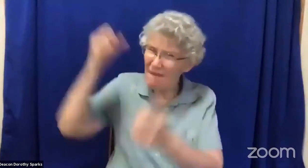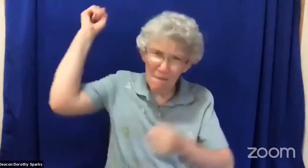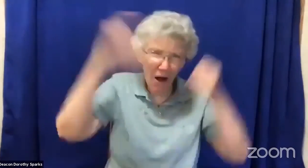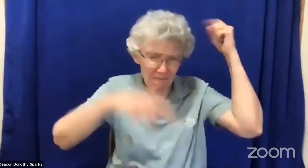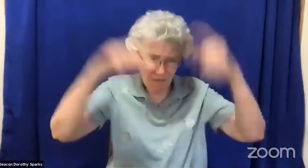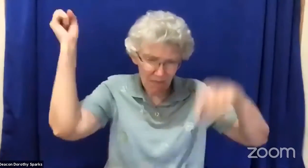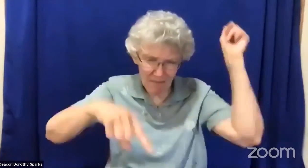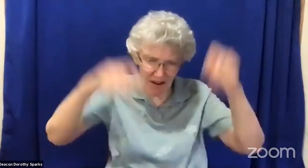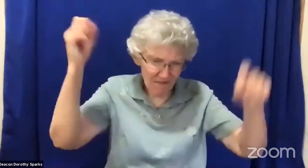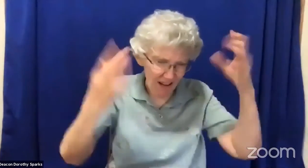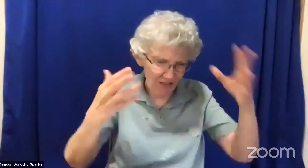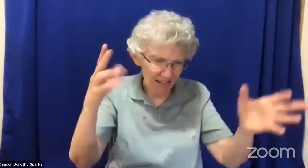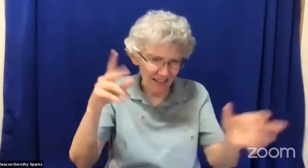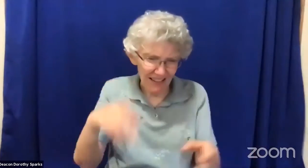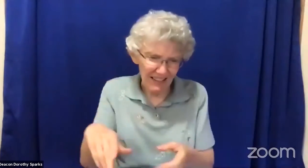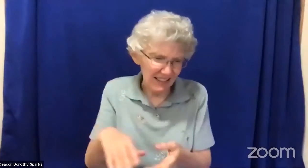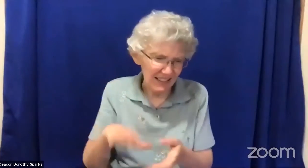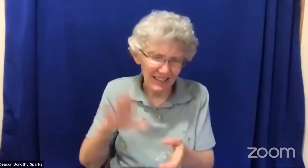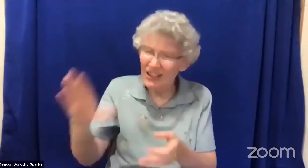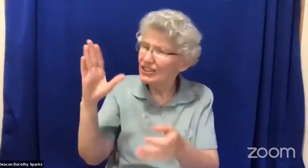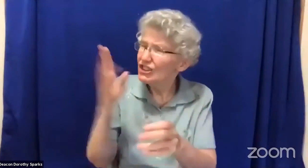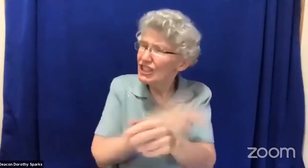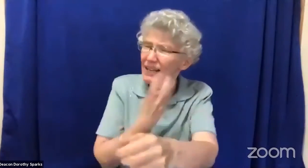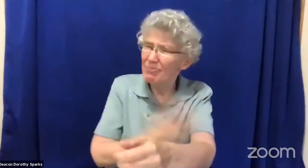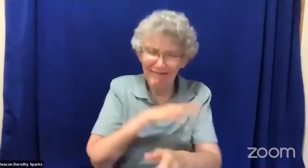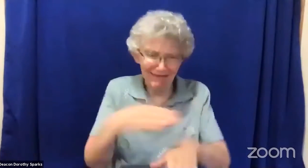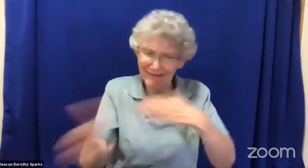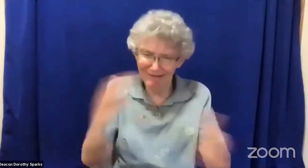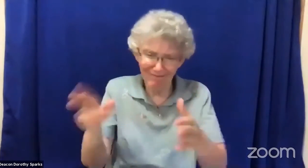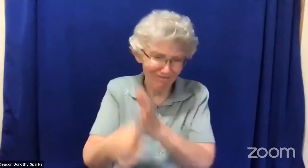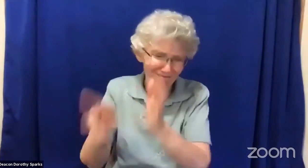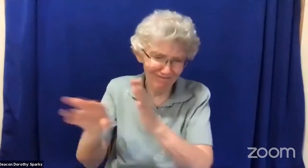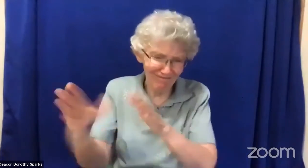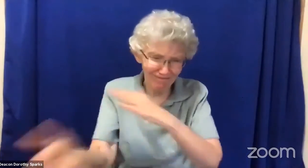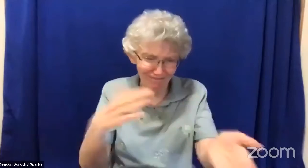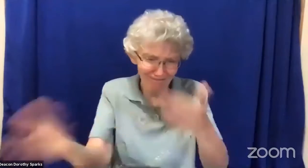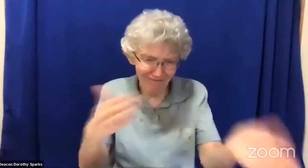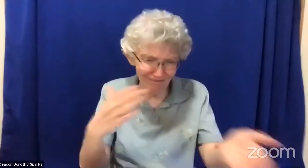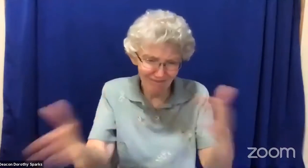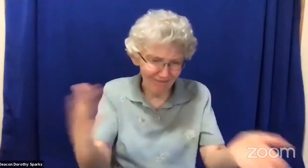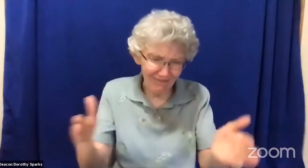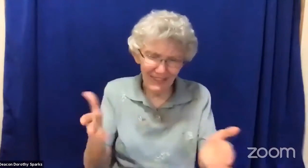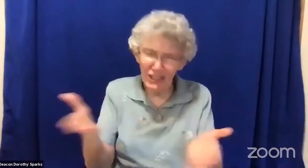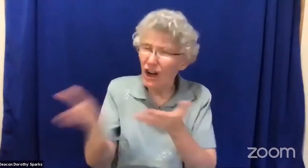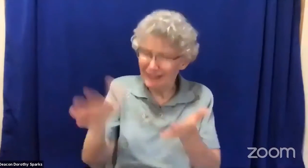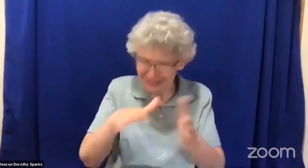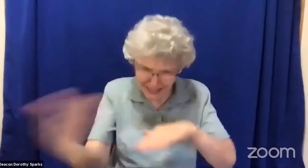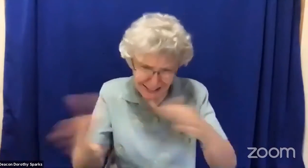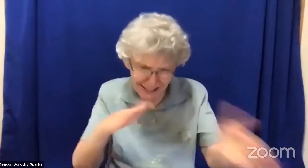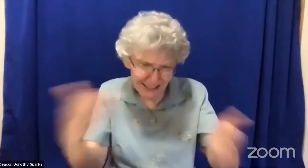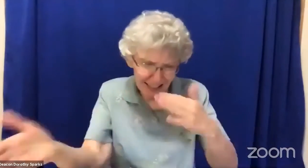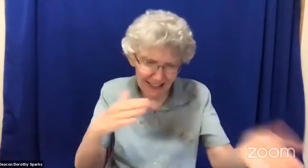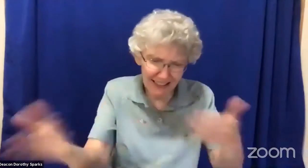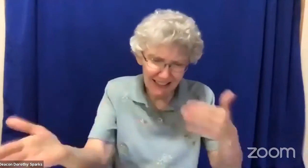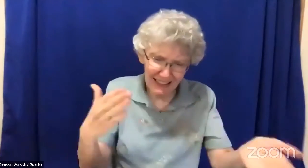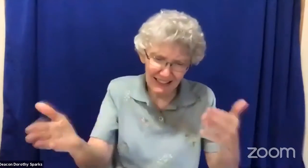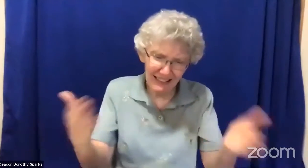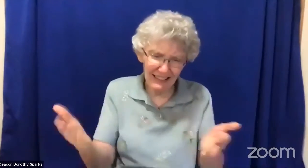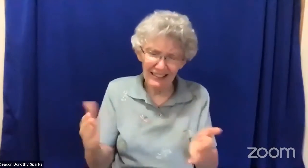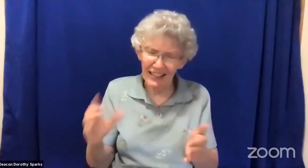saying God sent down a fire that killed your sheep and your servants I am the only one who escaped to tell you